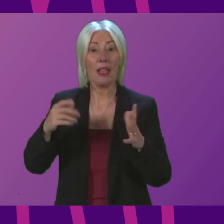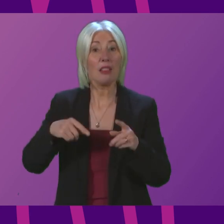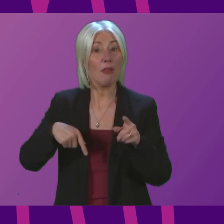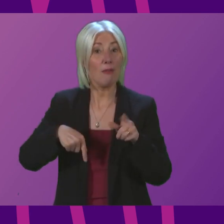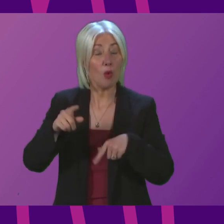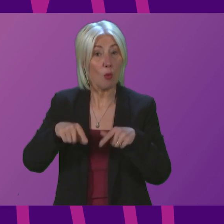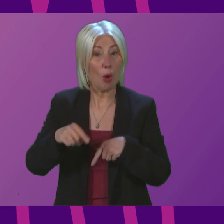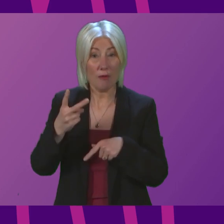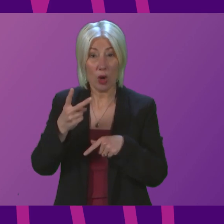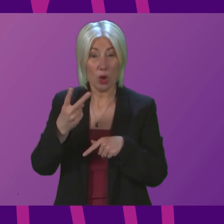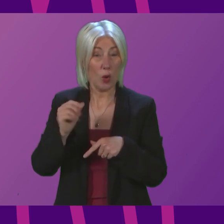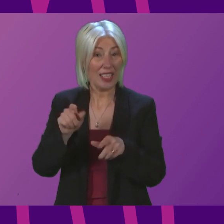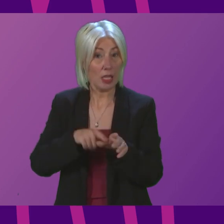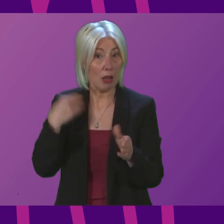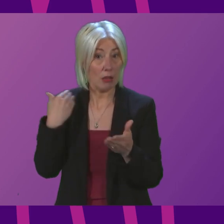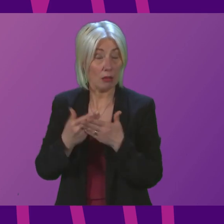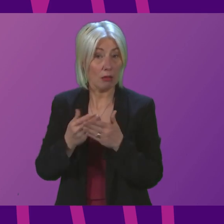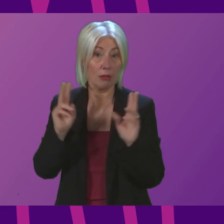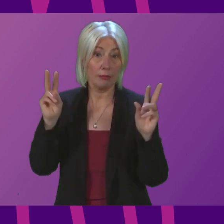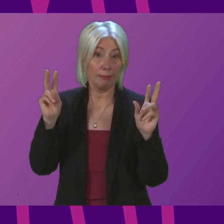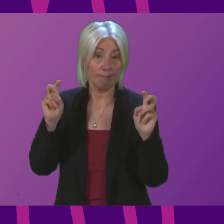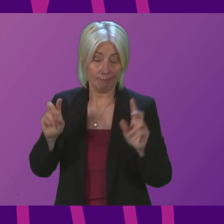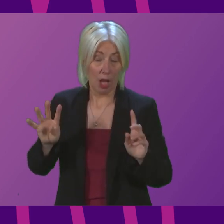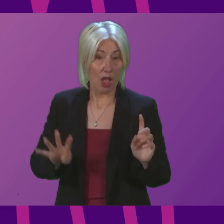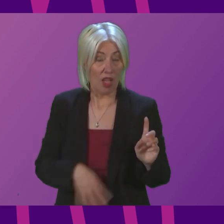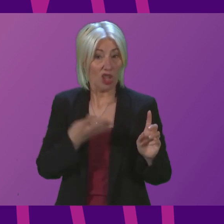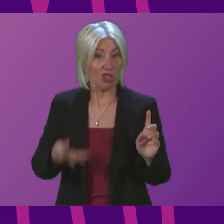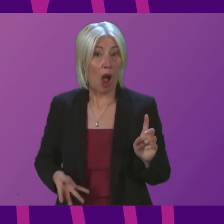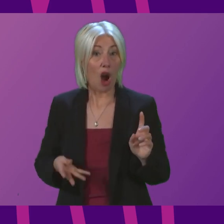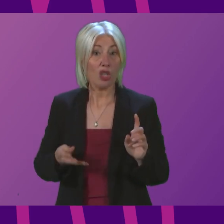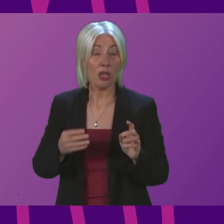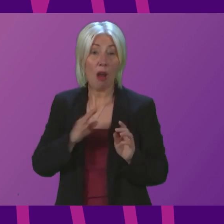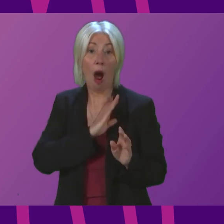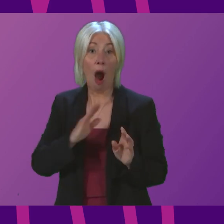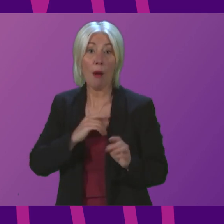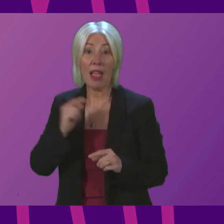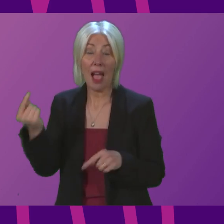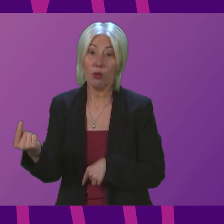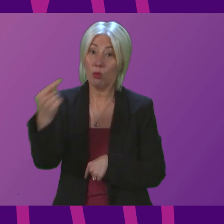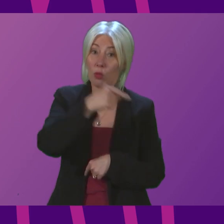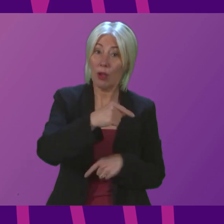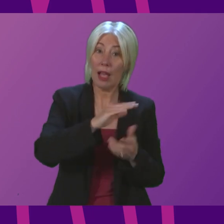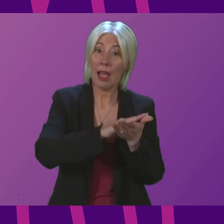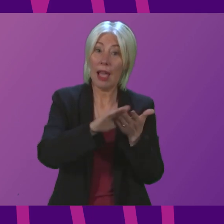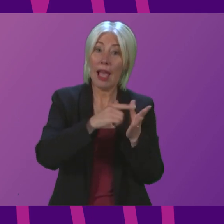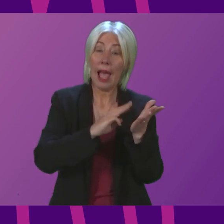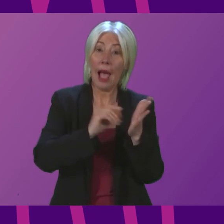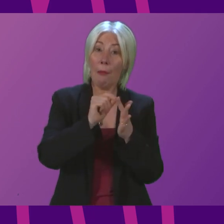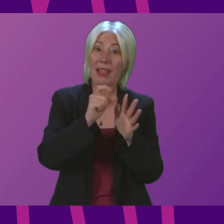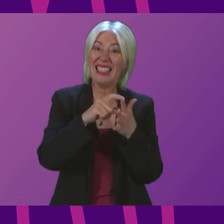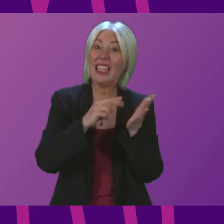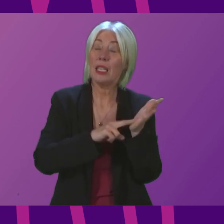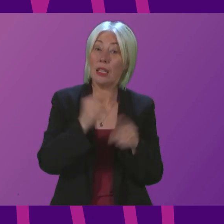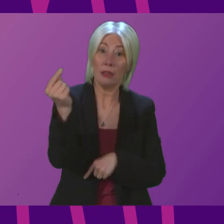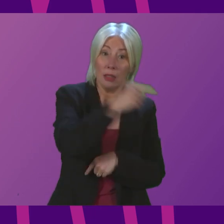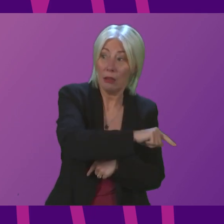over two decades. The Tartan army will need to get to and from Hamden on Scotrail. Deputy First